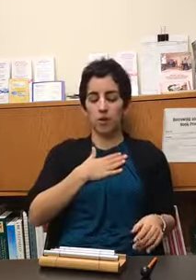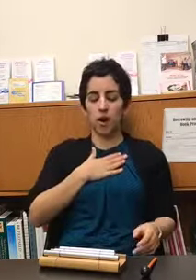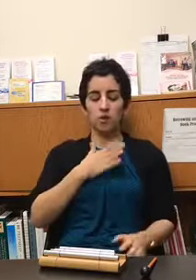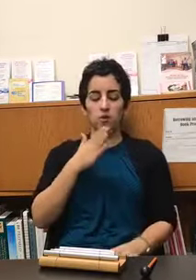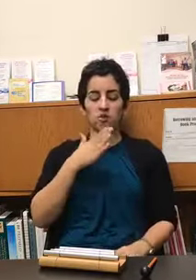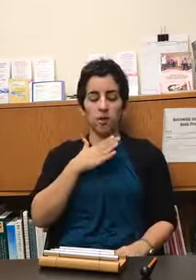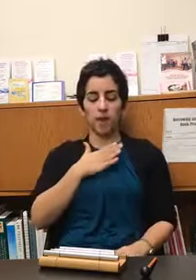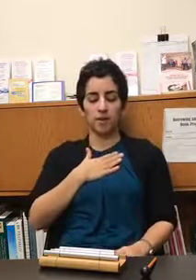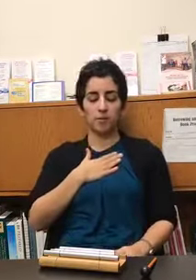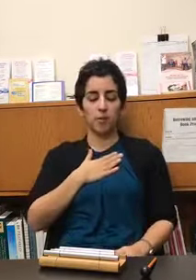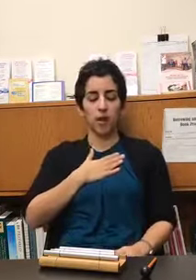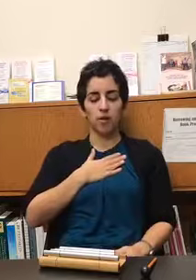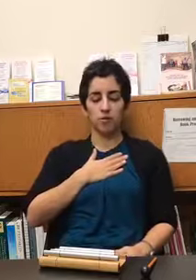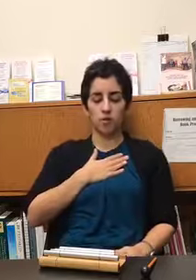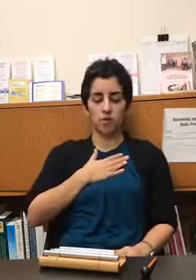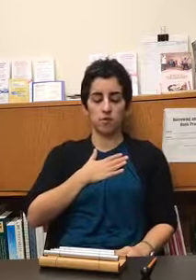i always just come back to my breath first